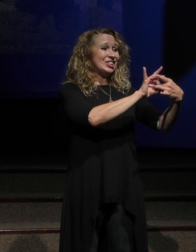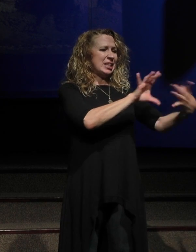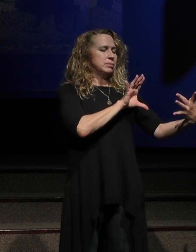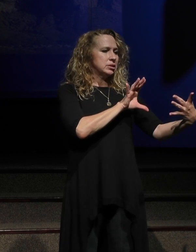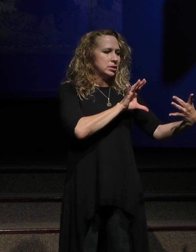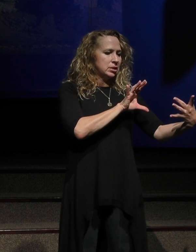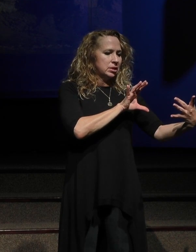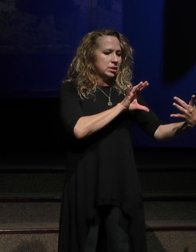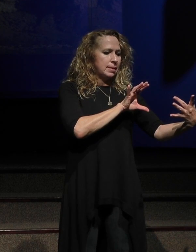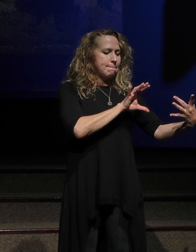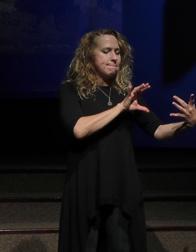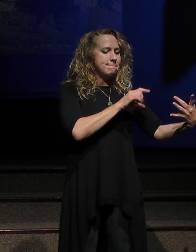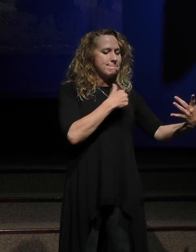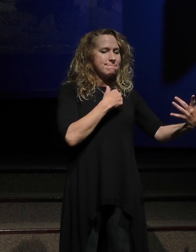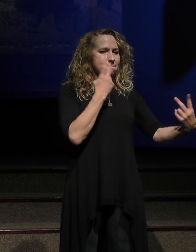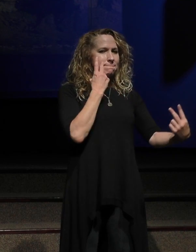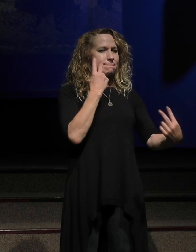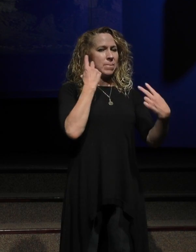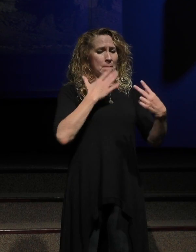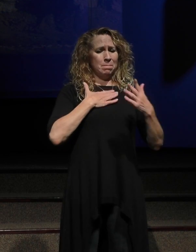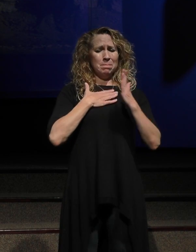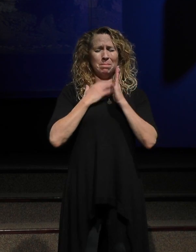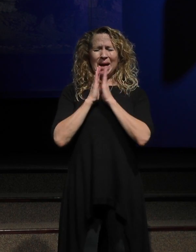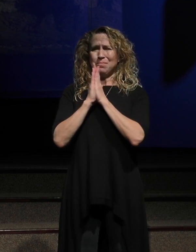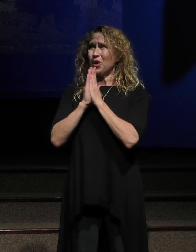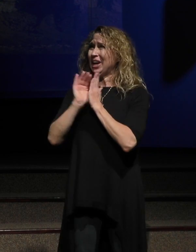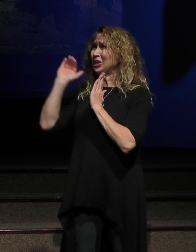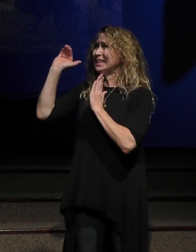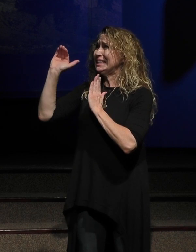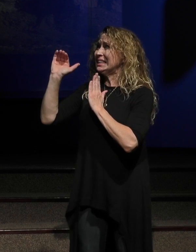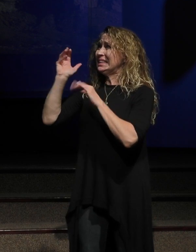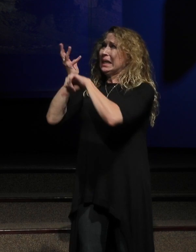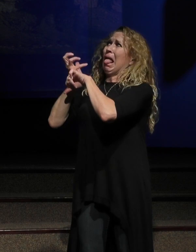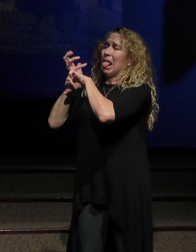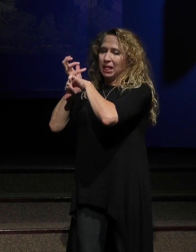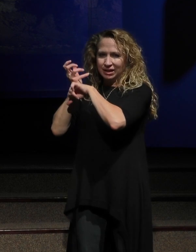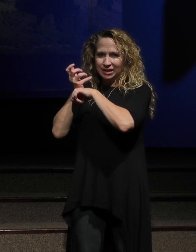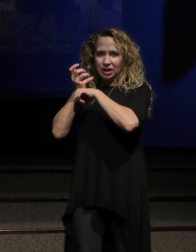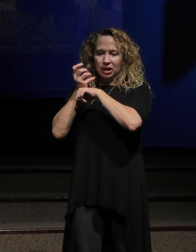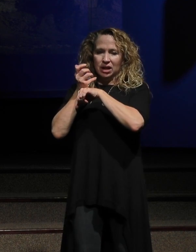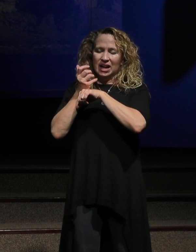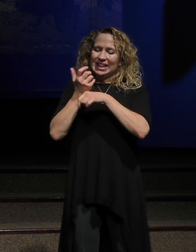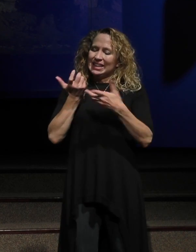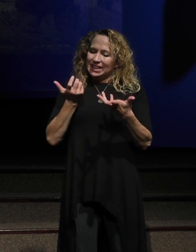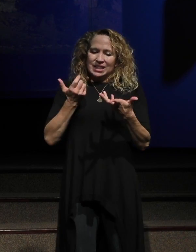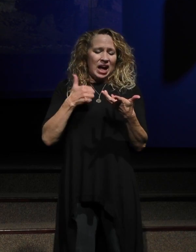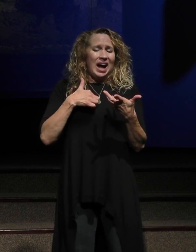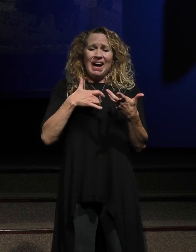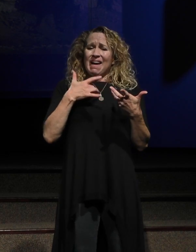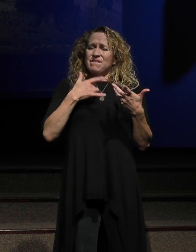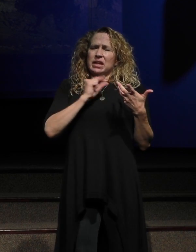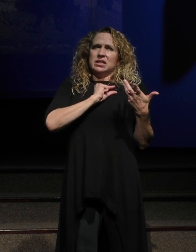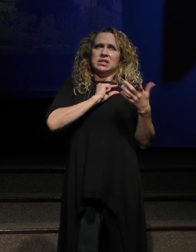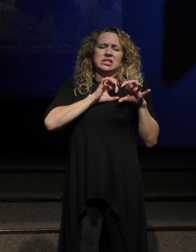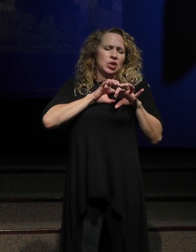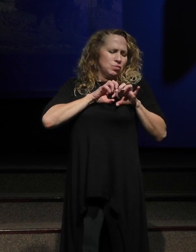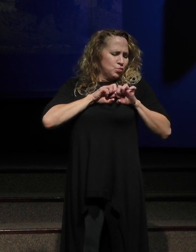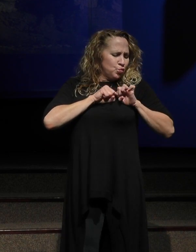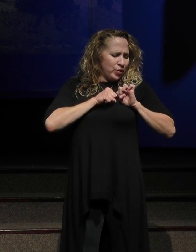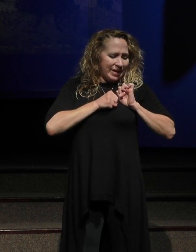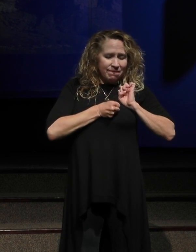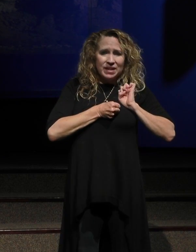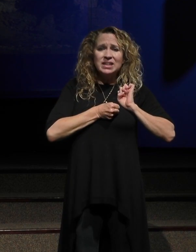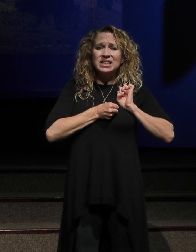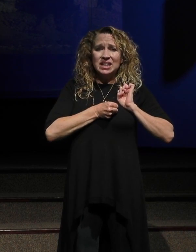And when I think about my desperate prayer, and I probably think about it way too much, I gotta tell you, it grieves my heart and, my desperate prayer